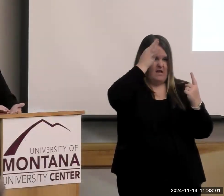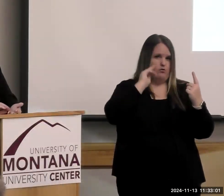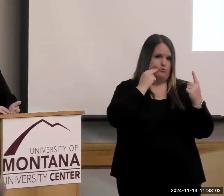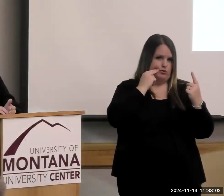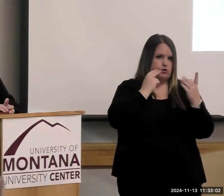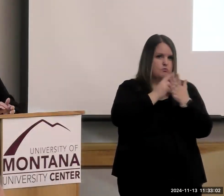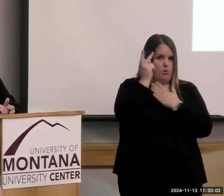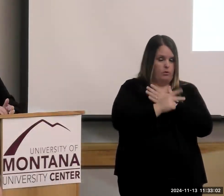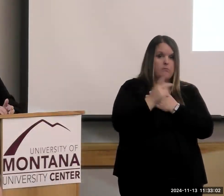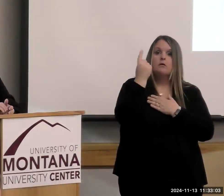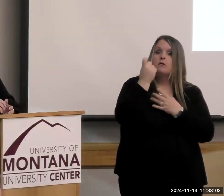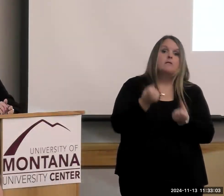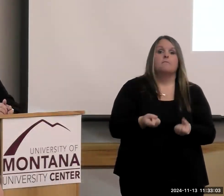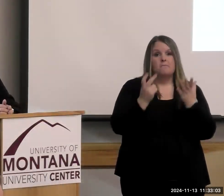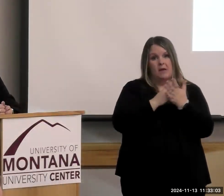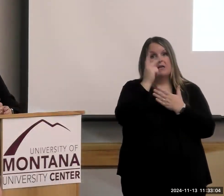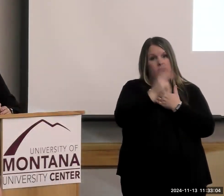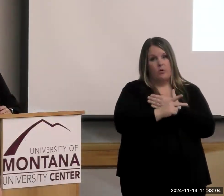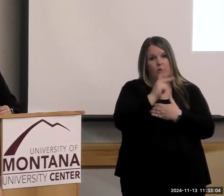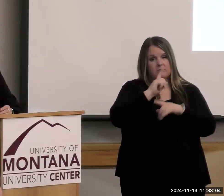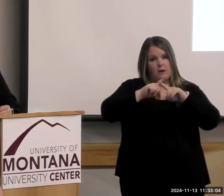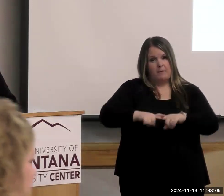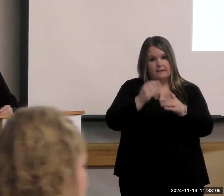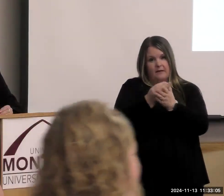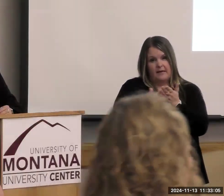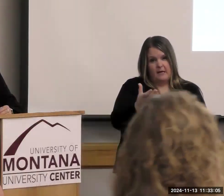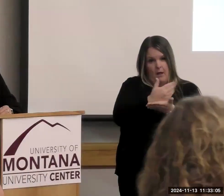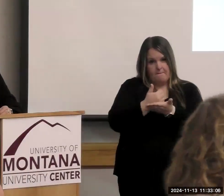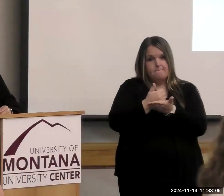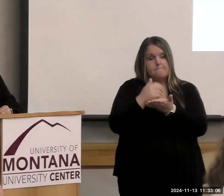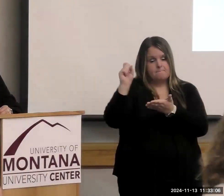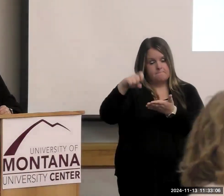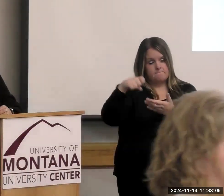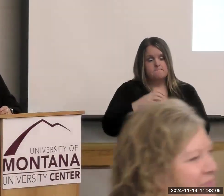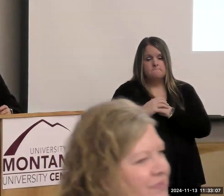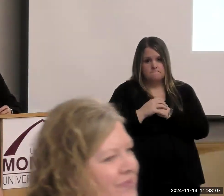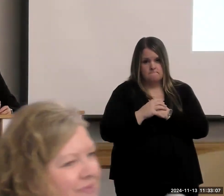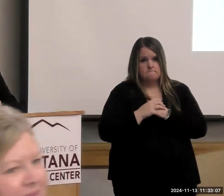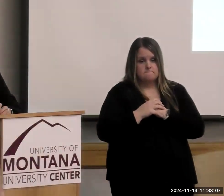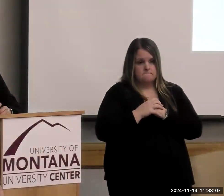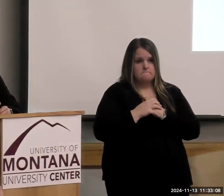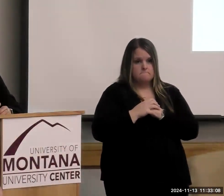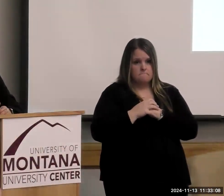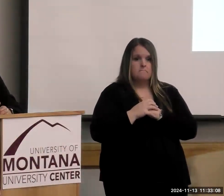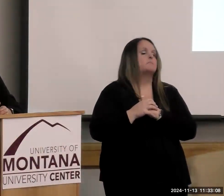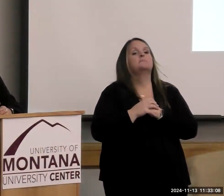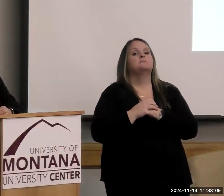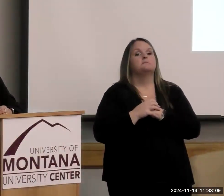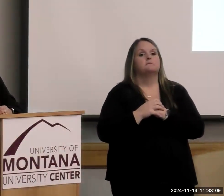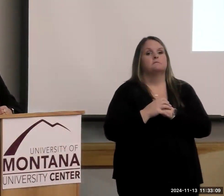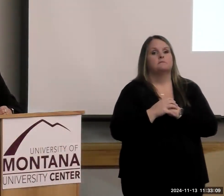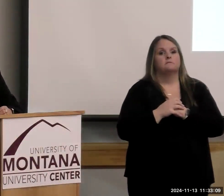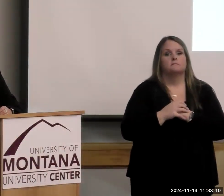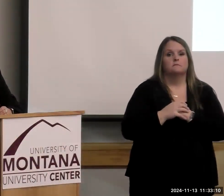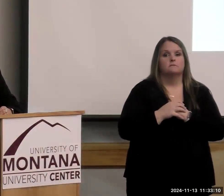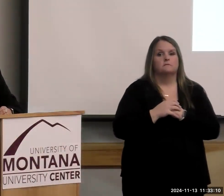that many of the programs are income-based, and so I don't know that we'd have a whole lot of people in this